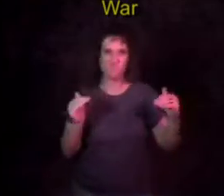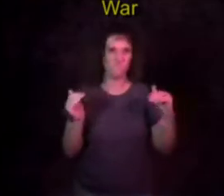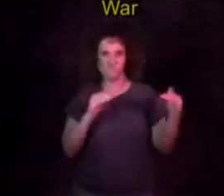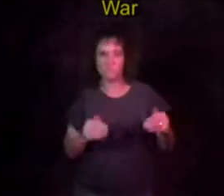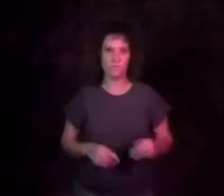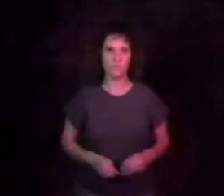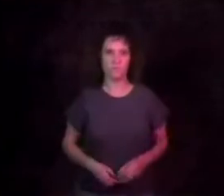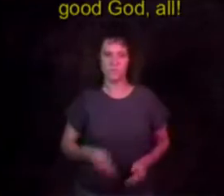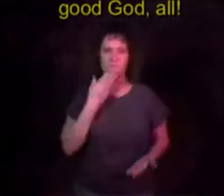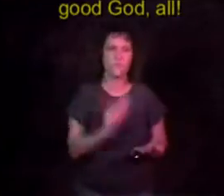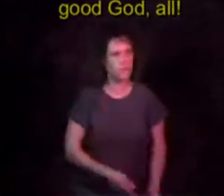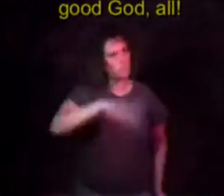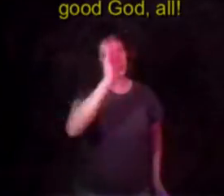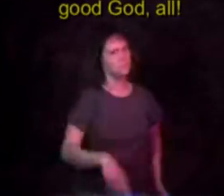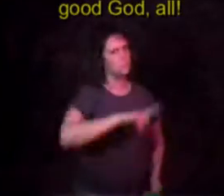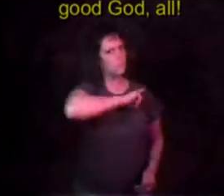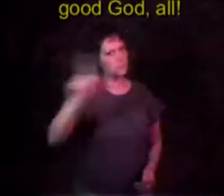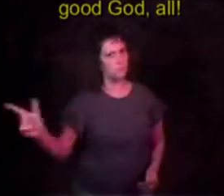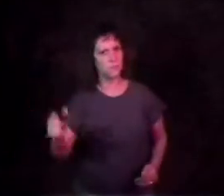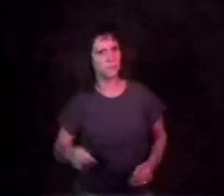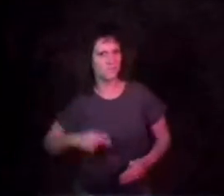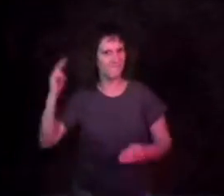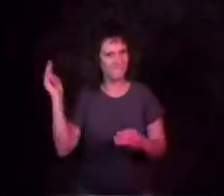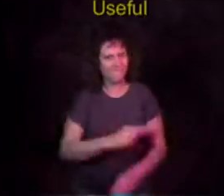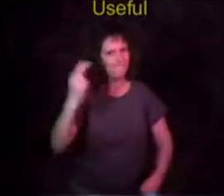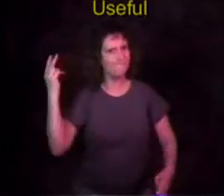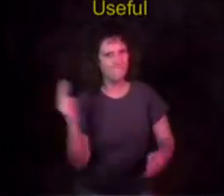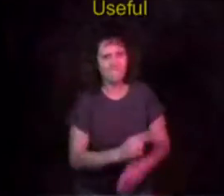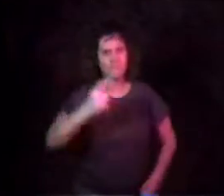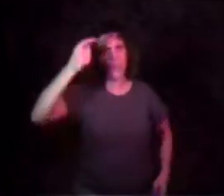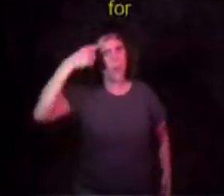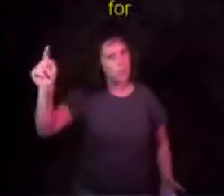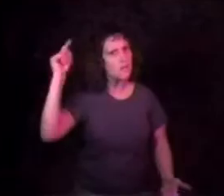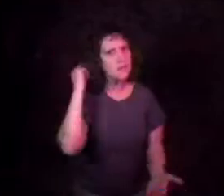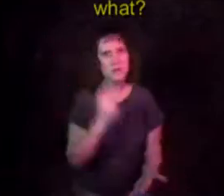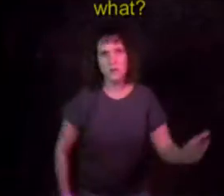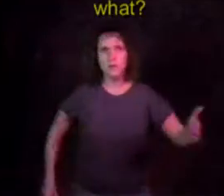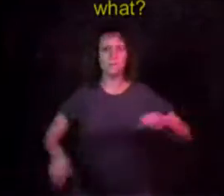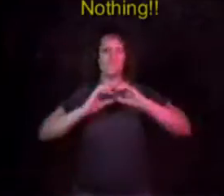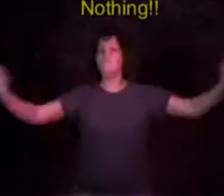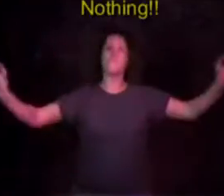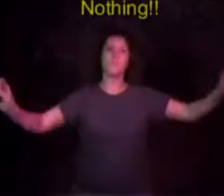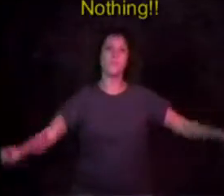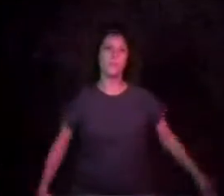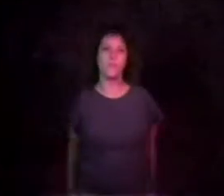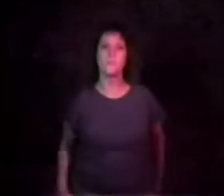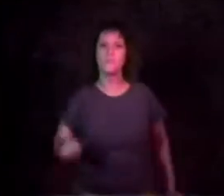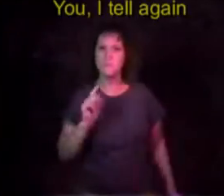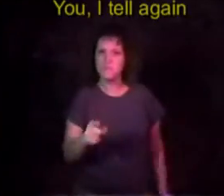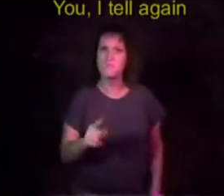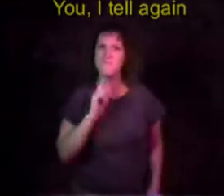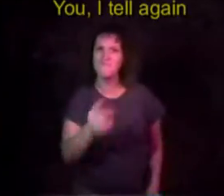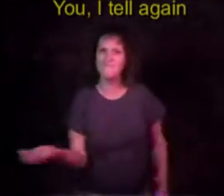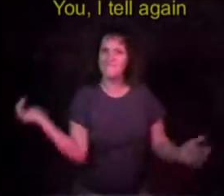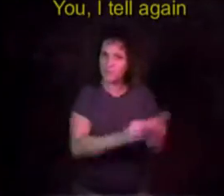Oh! God! Was it good for? Absolutely!